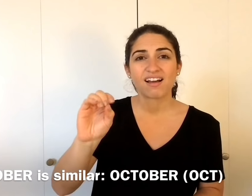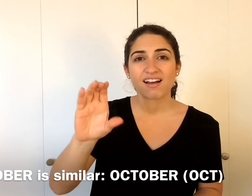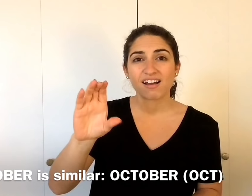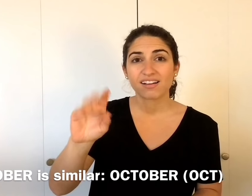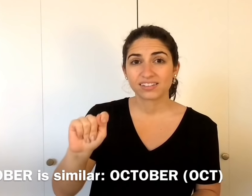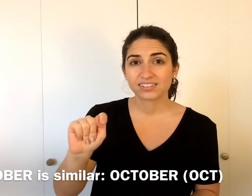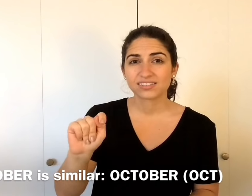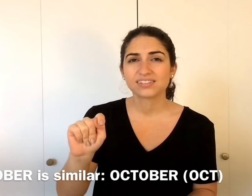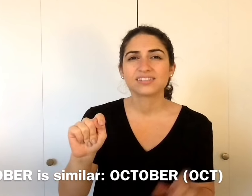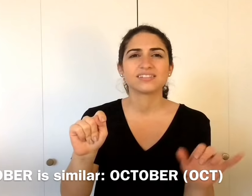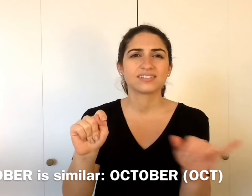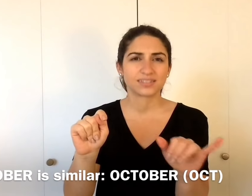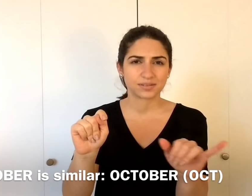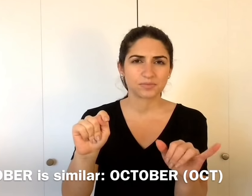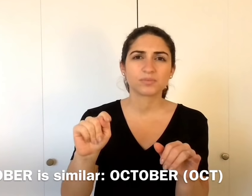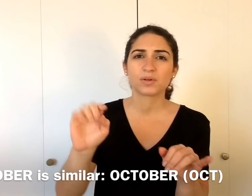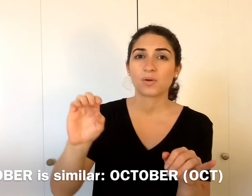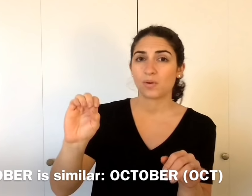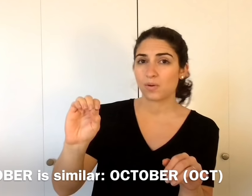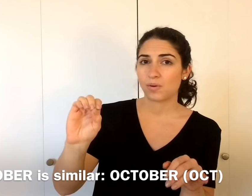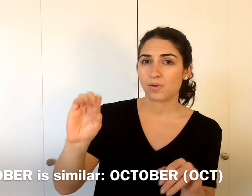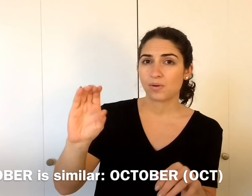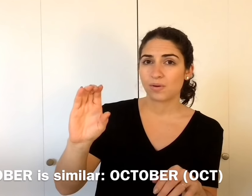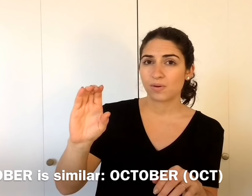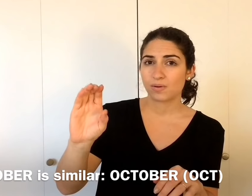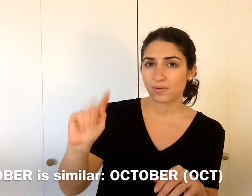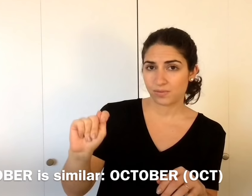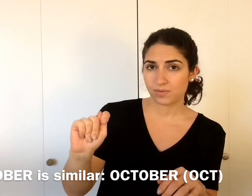October is similar. O-C-T.